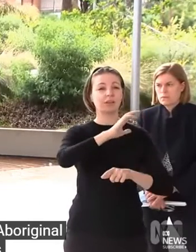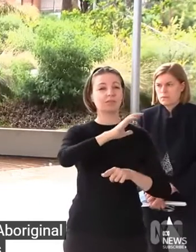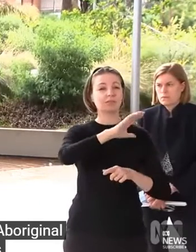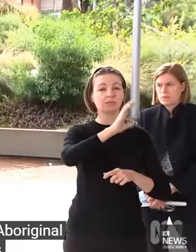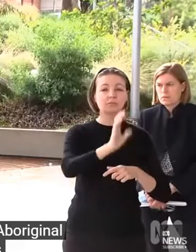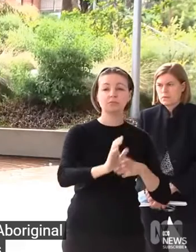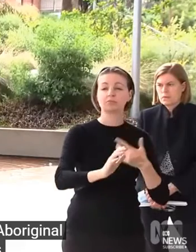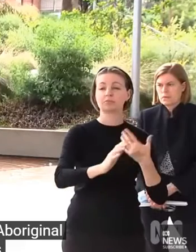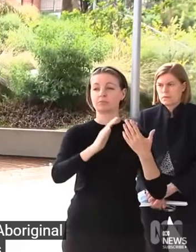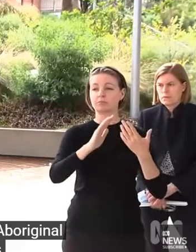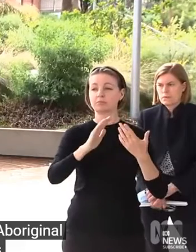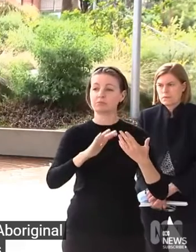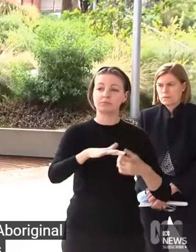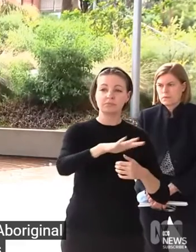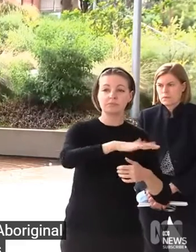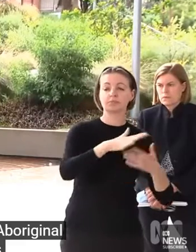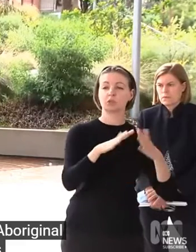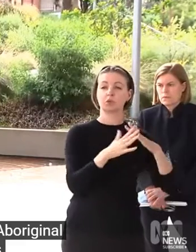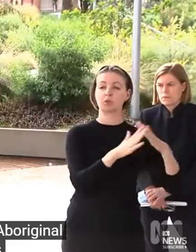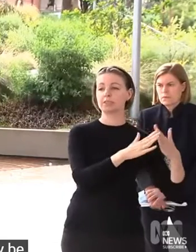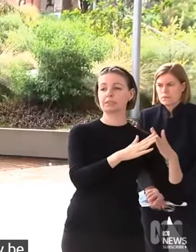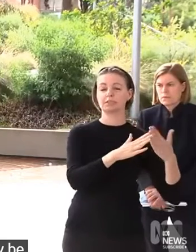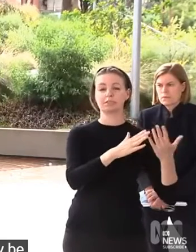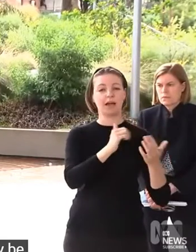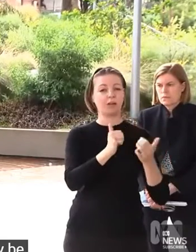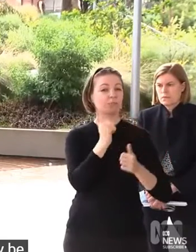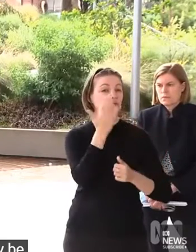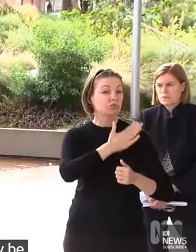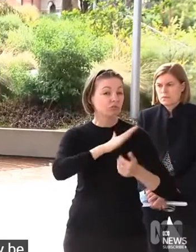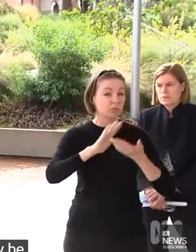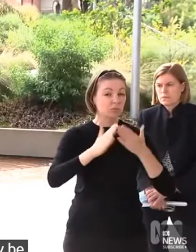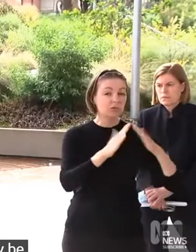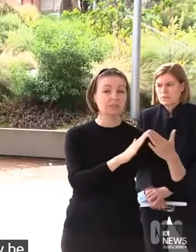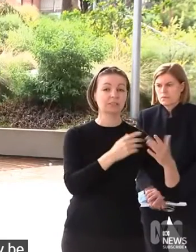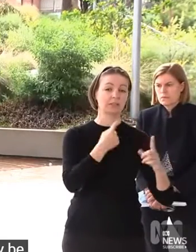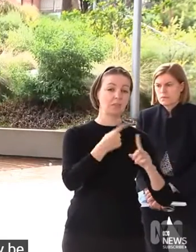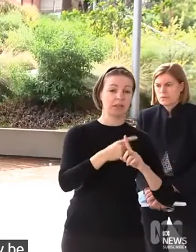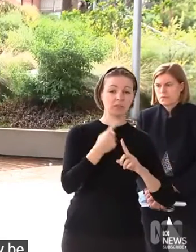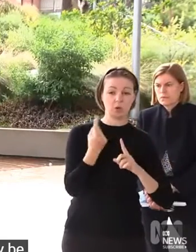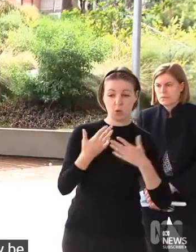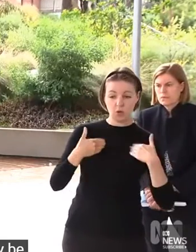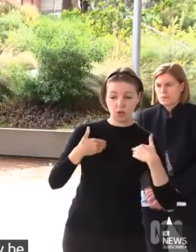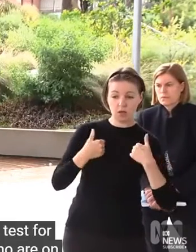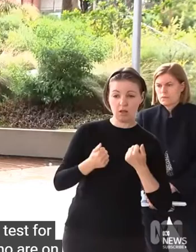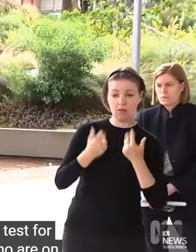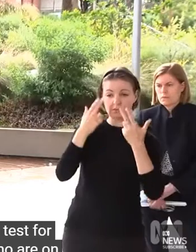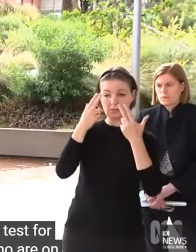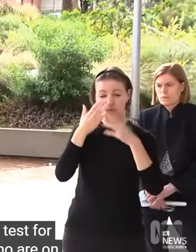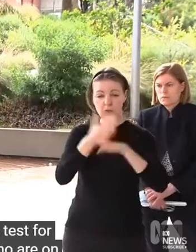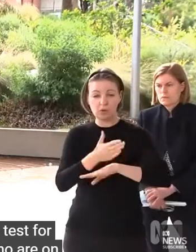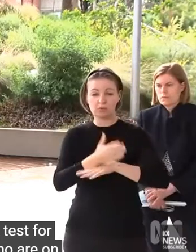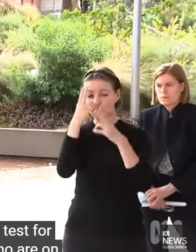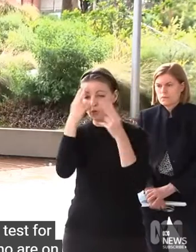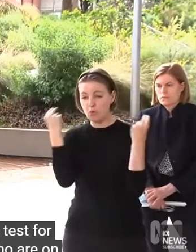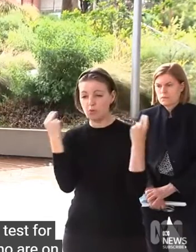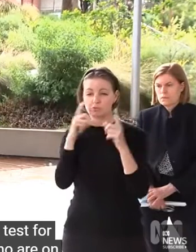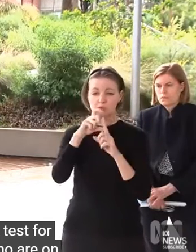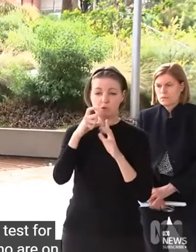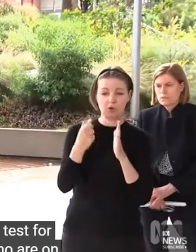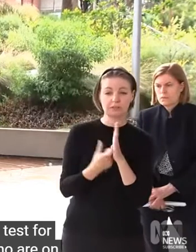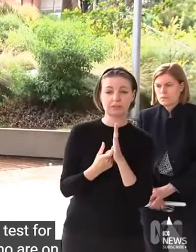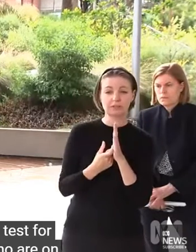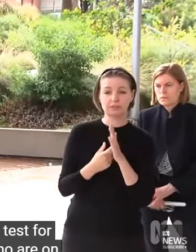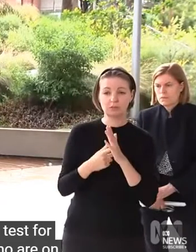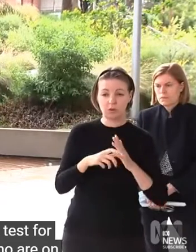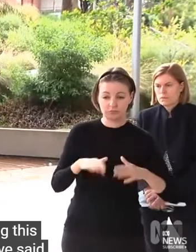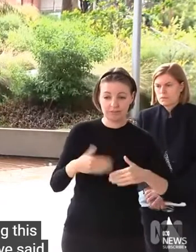obviously be providing those rapid antigen tests for our health workers who are on the frontline during this difficult time. We have said that we're working